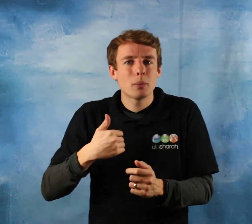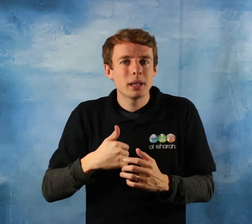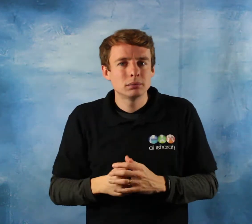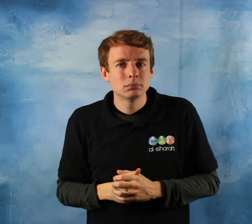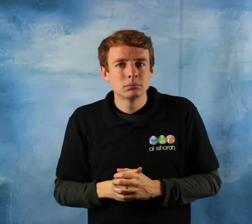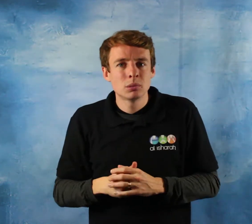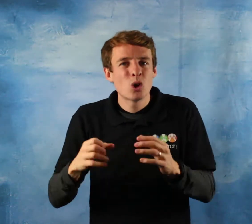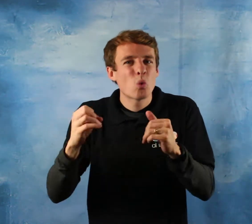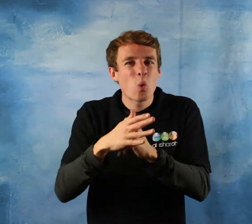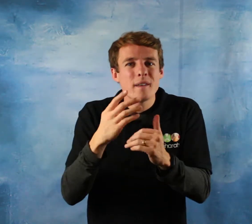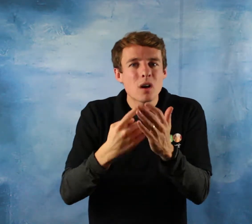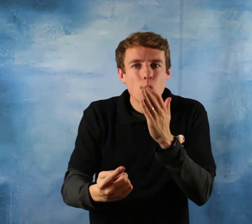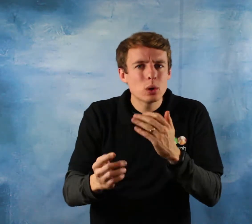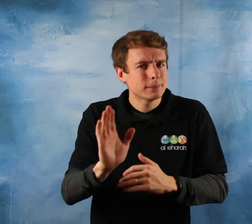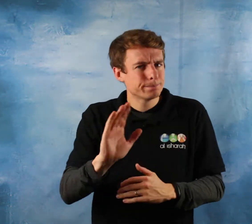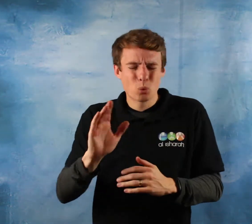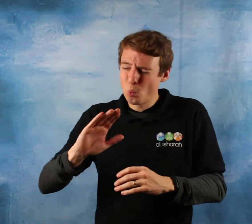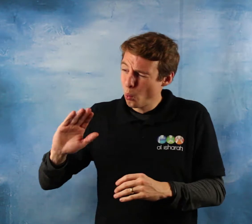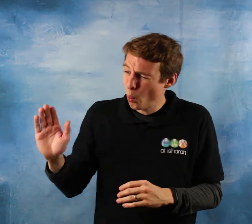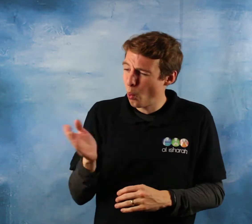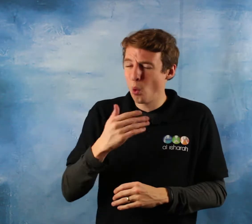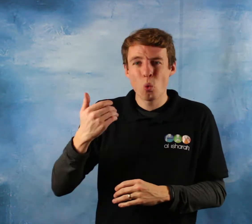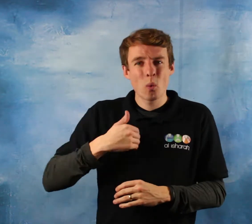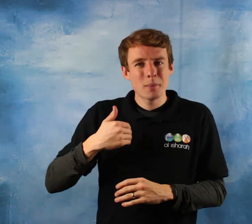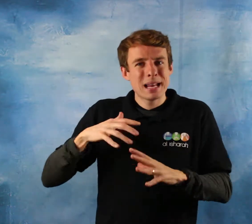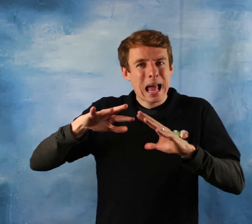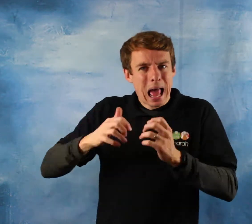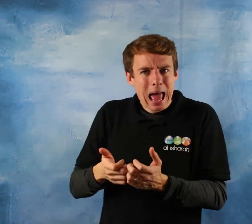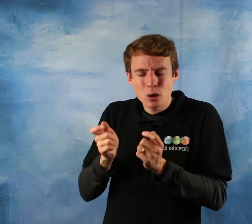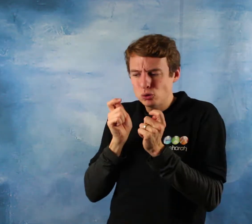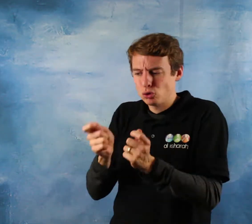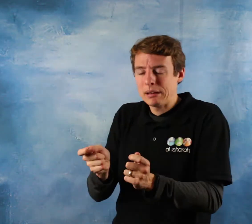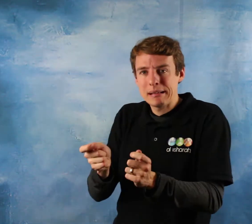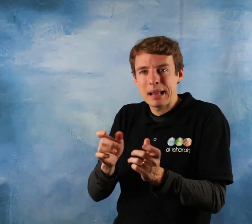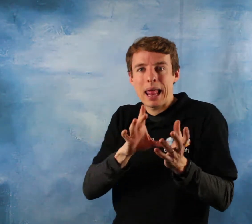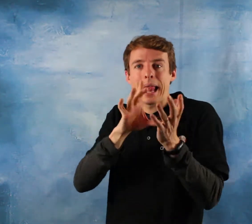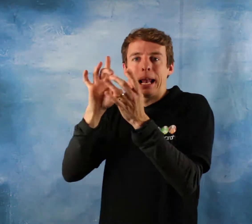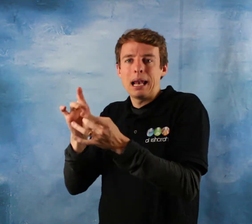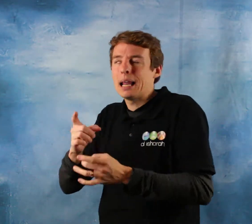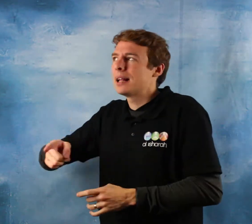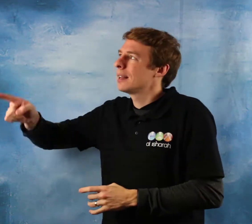as the messenger sallallahu alayhi wasallam emphatically enjoined on the farewell